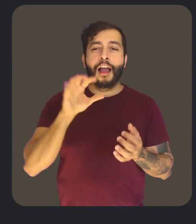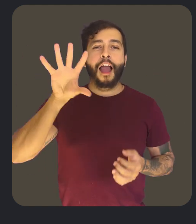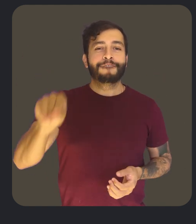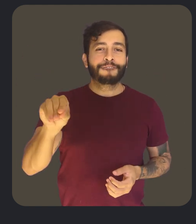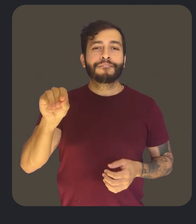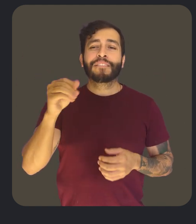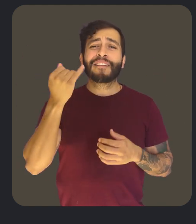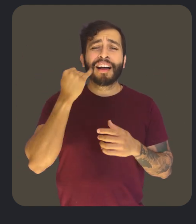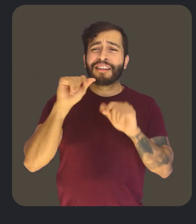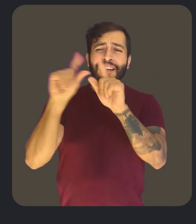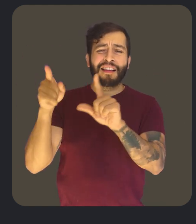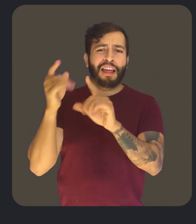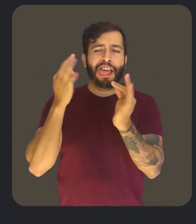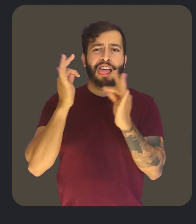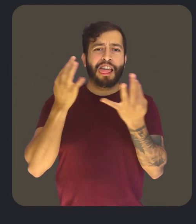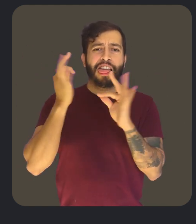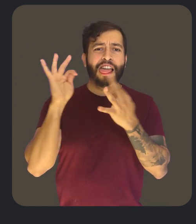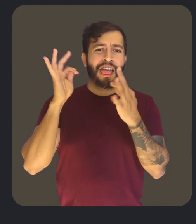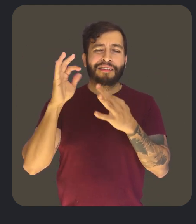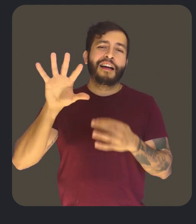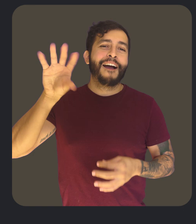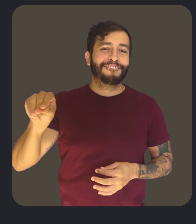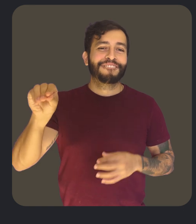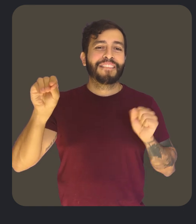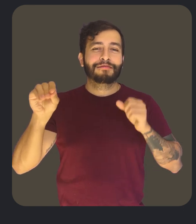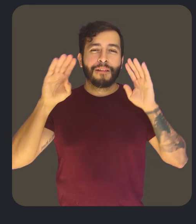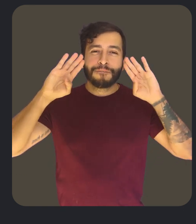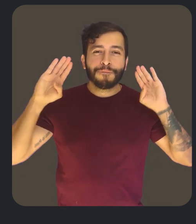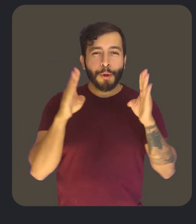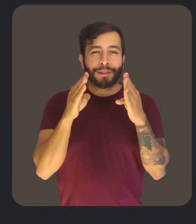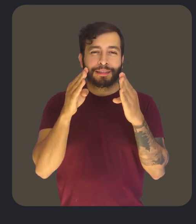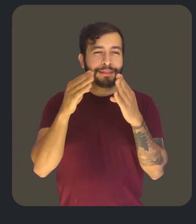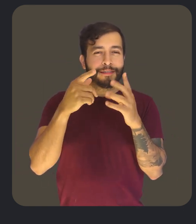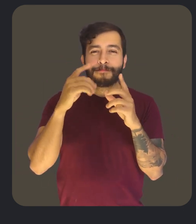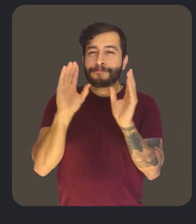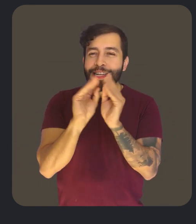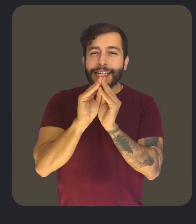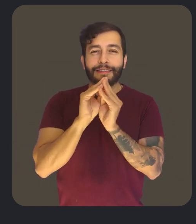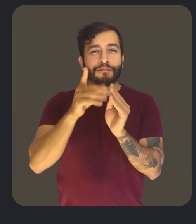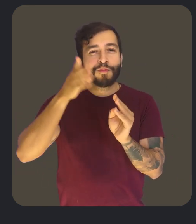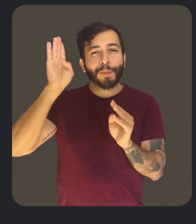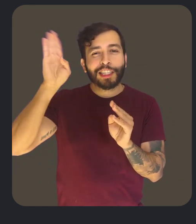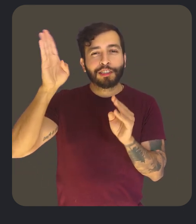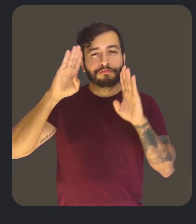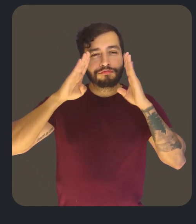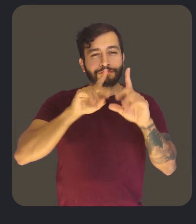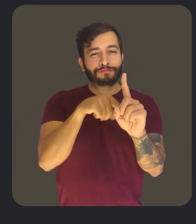you to turn off the incoming video of any attendees who have distracting video feeds. This can be helpful in situations when someone wants to focus